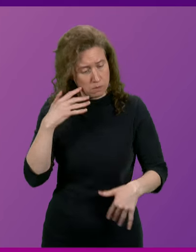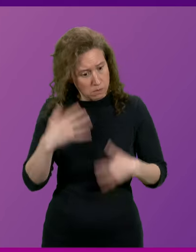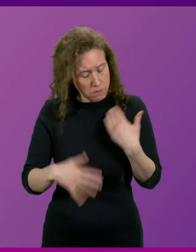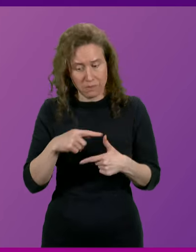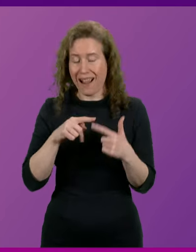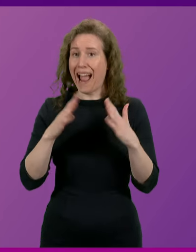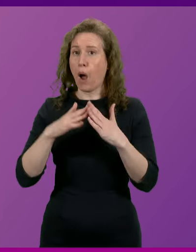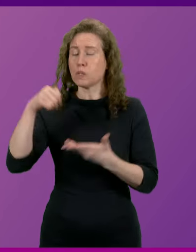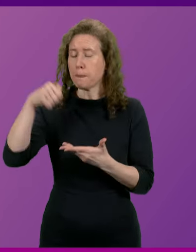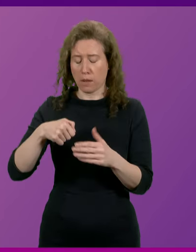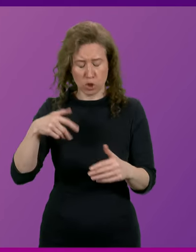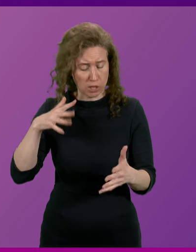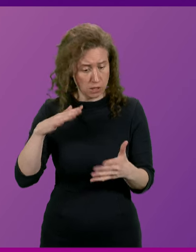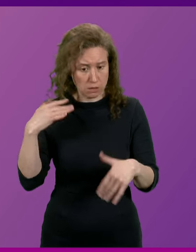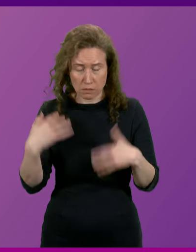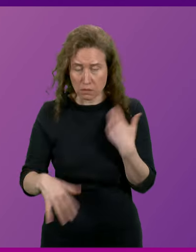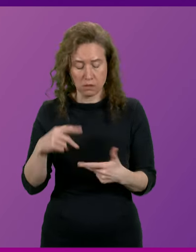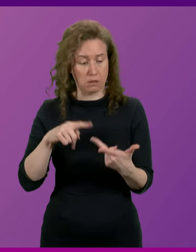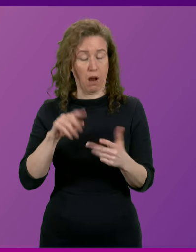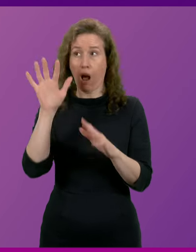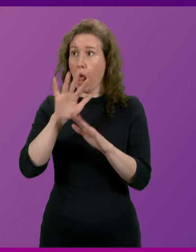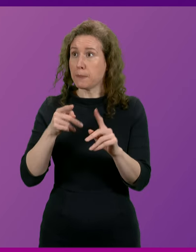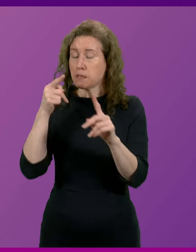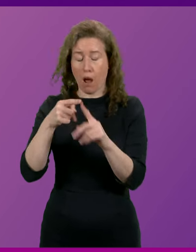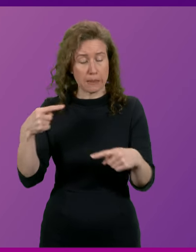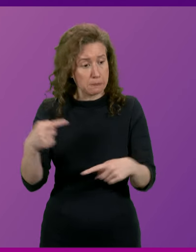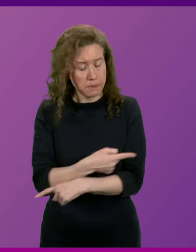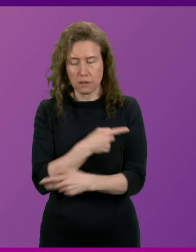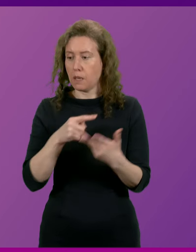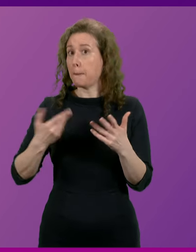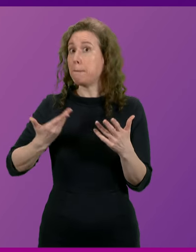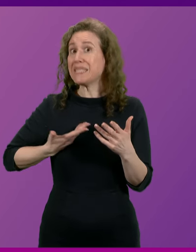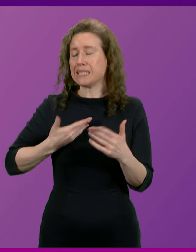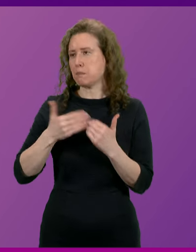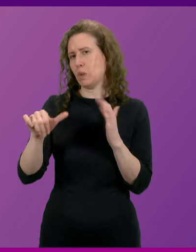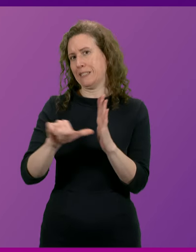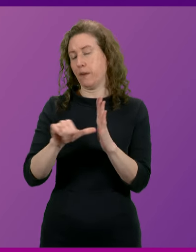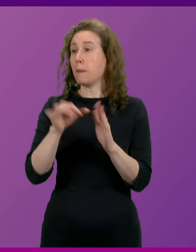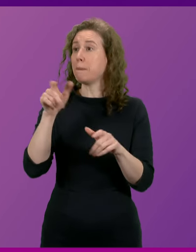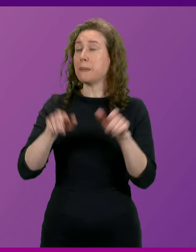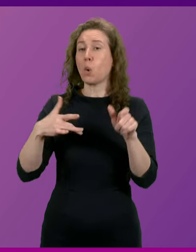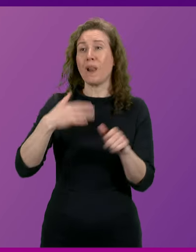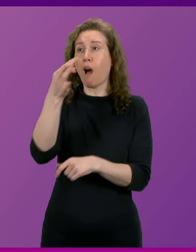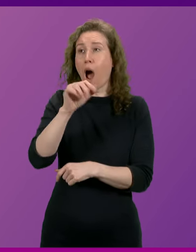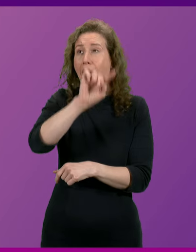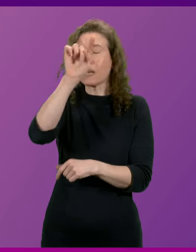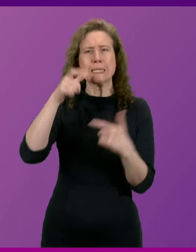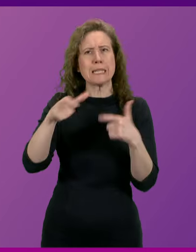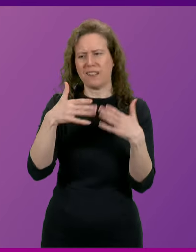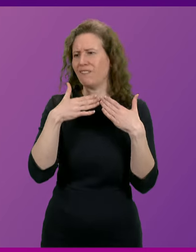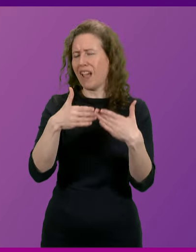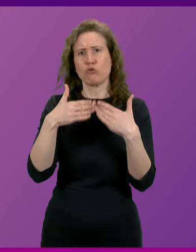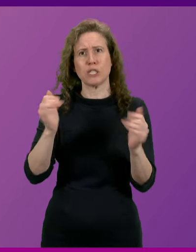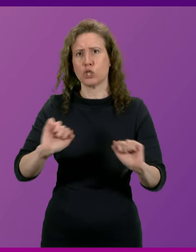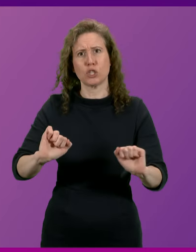housing budget. They have junked climate targets and made life harder for business. Islanders still don't have the ferries they